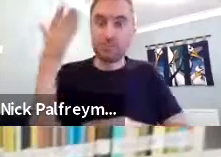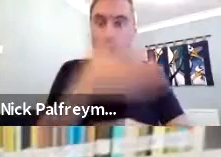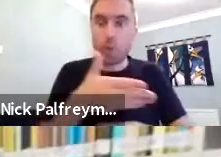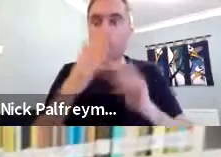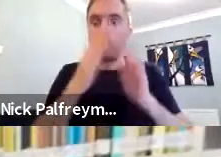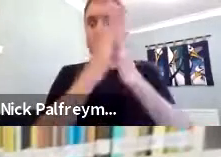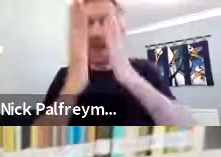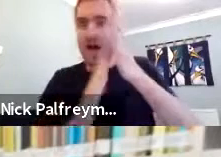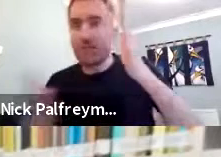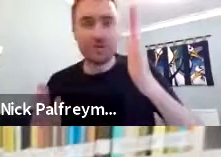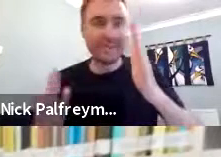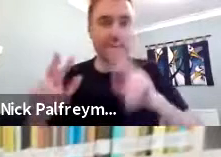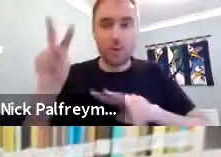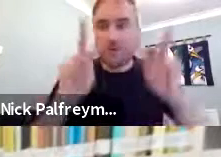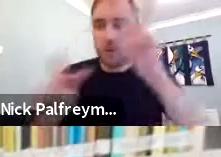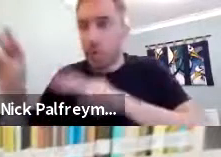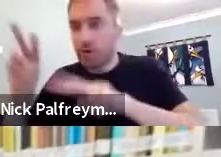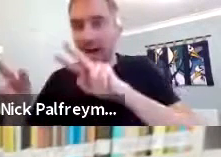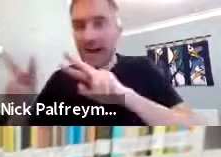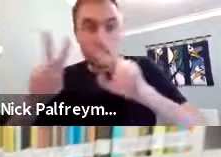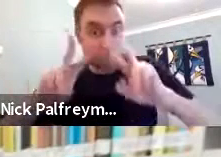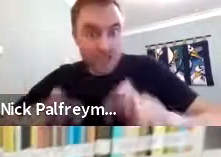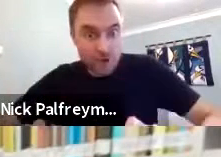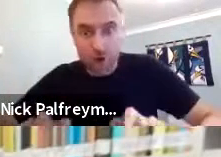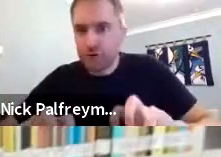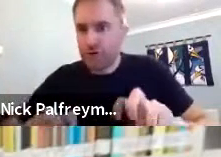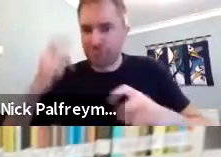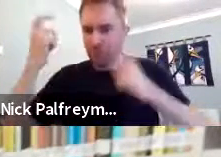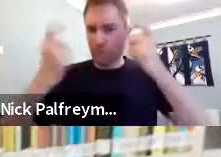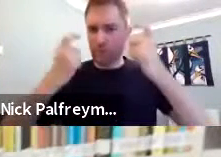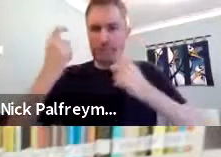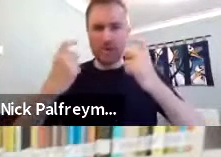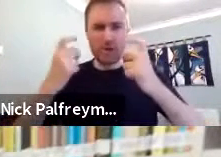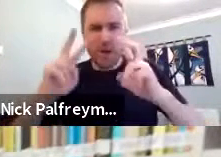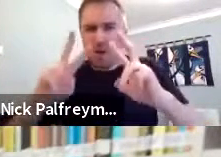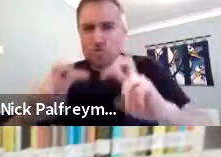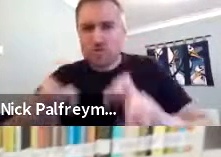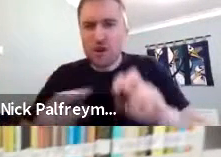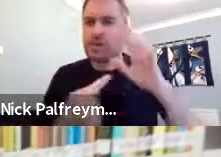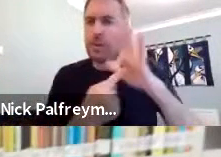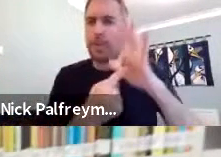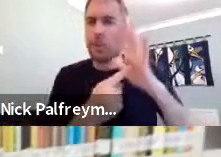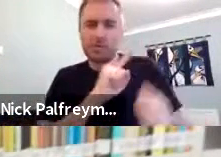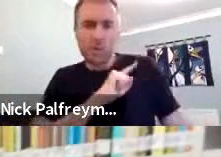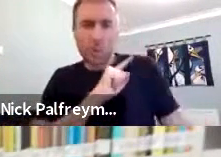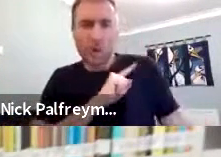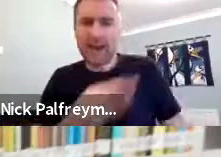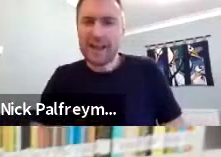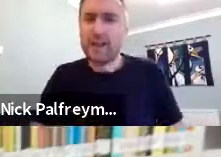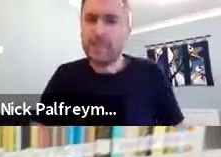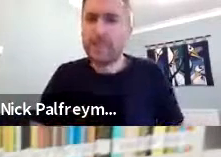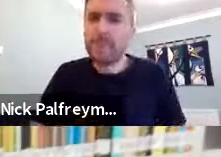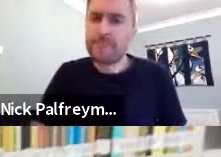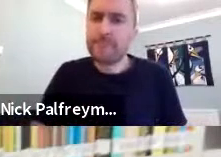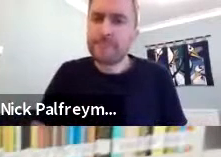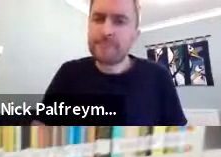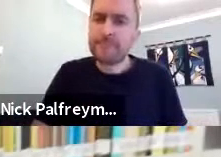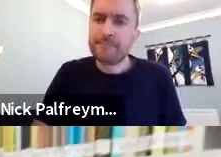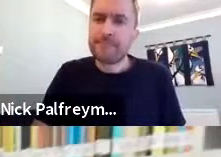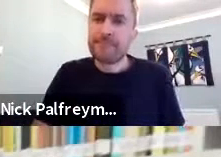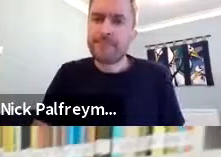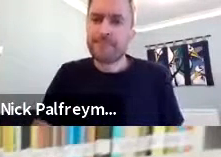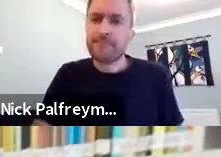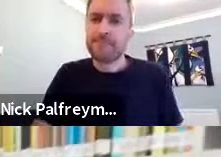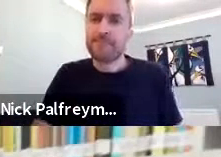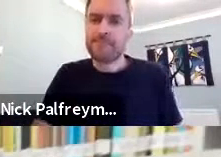So you can see here, this is where we went to the library. We had a look around. We did some research. We thought about that research